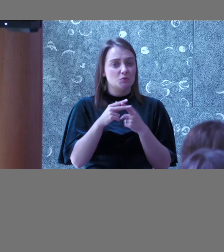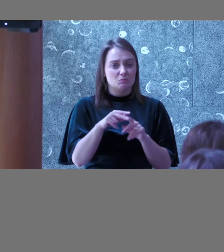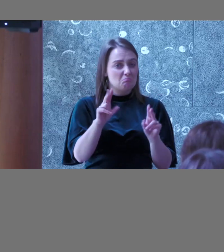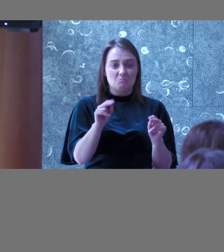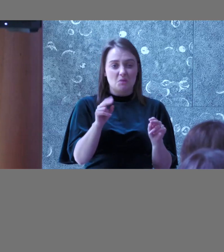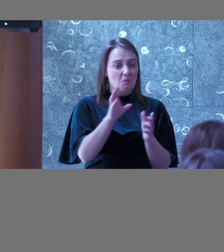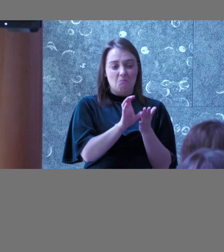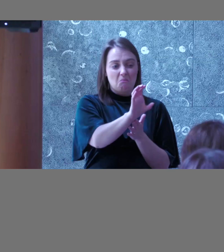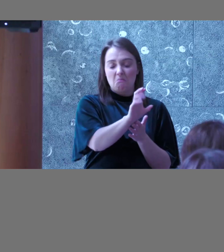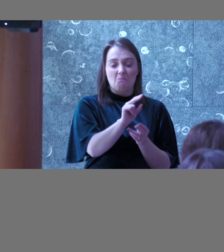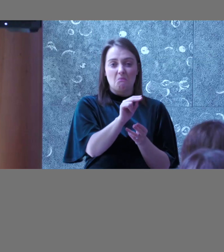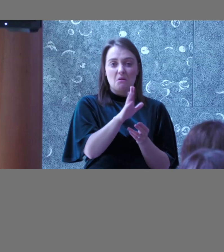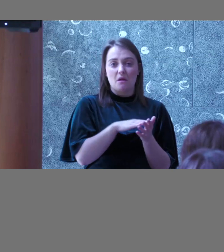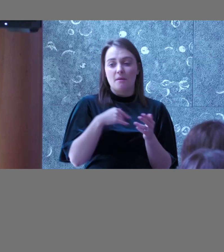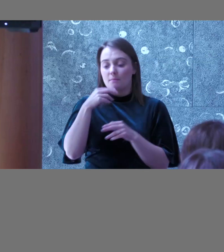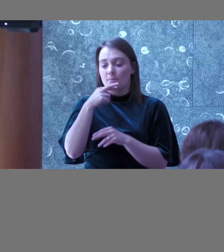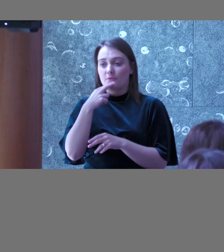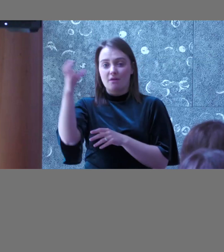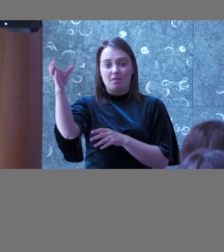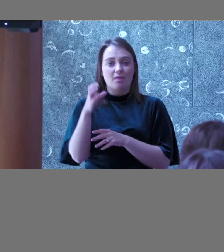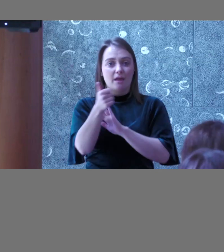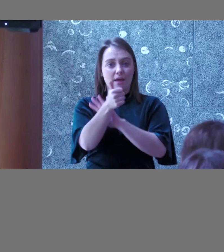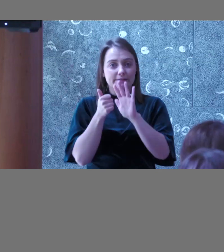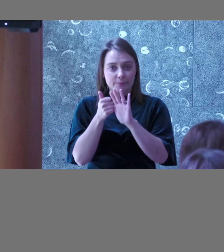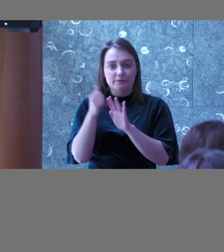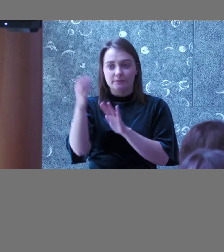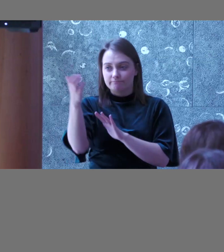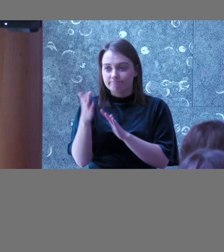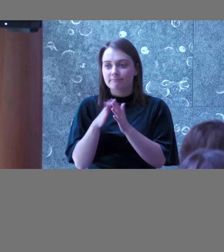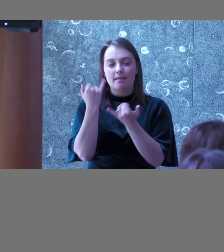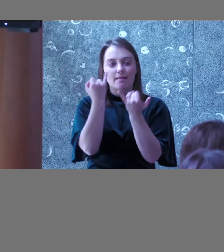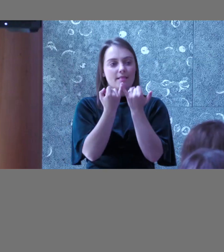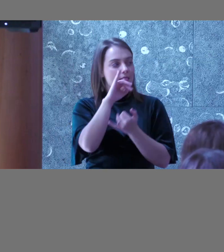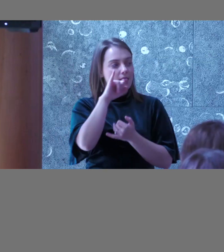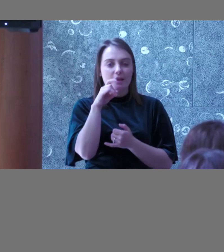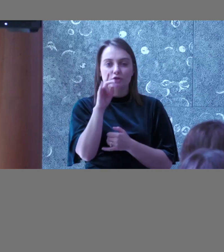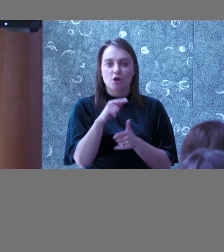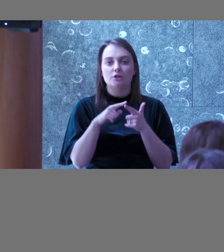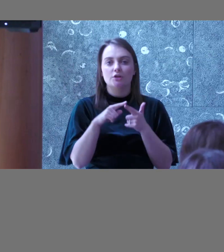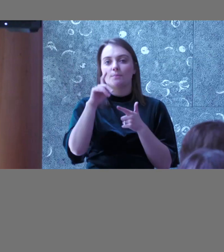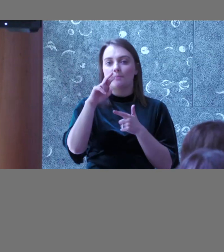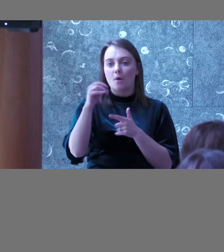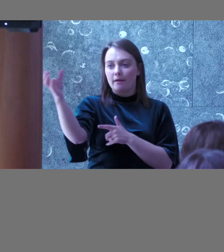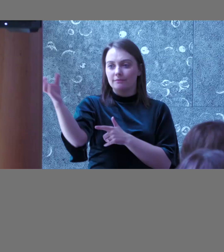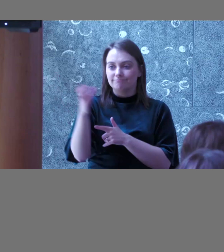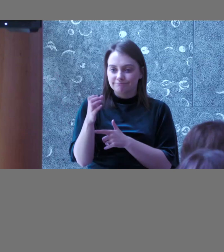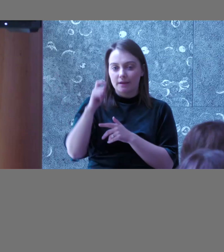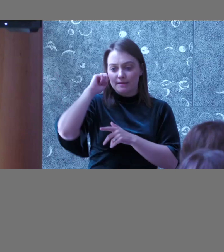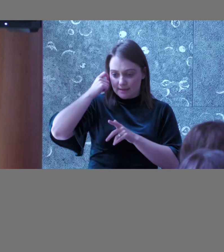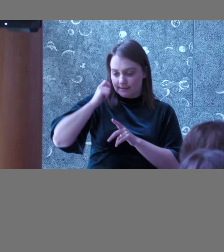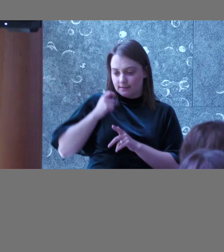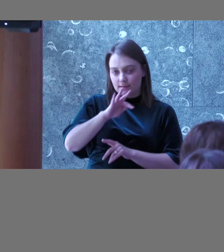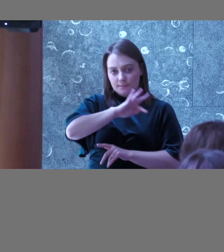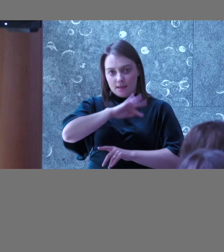not. I would invest in an accessibility professional, getting experts in like Josh, like Brian to start